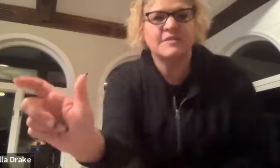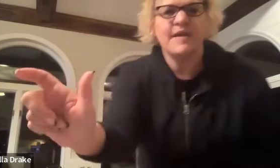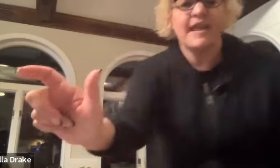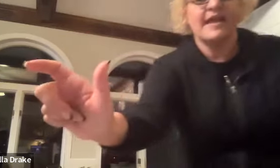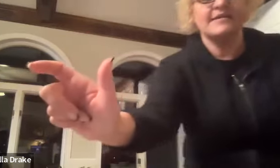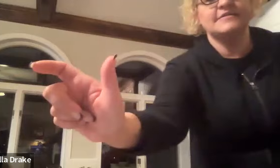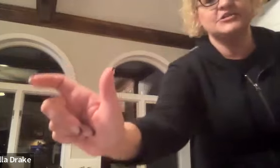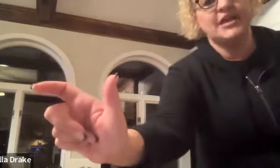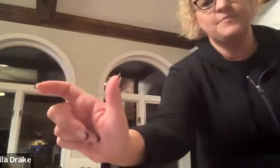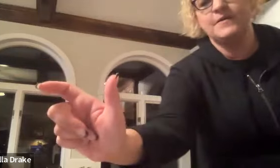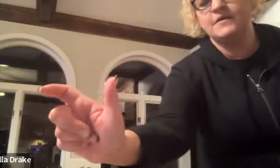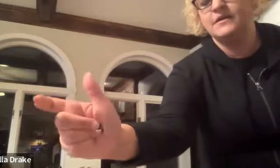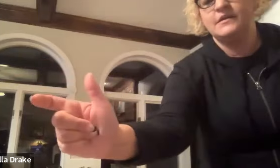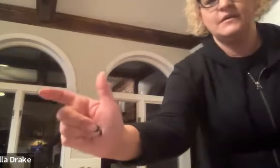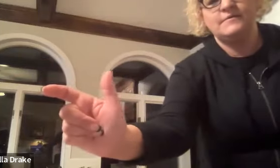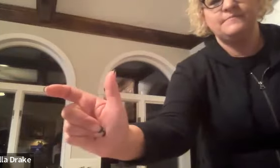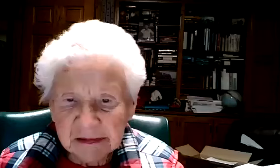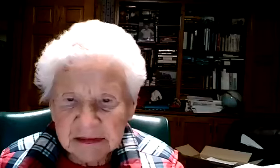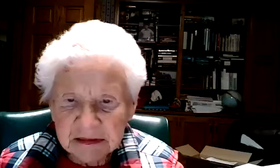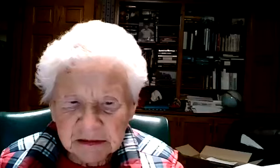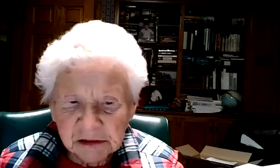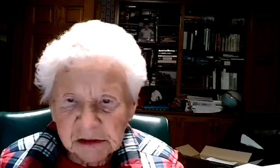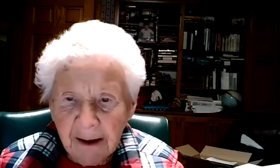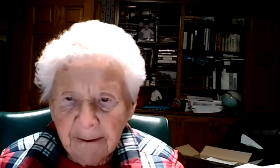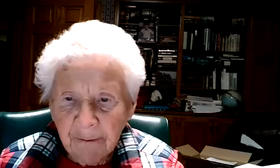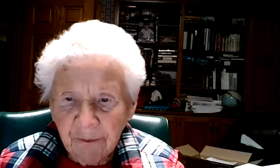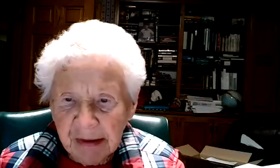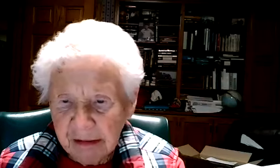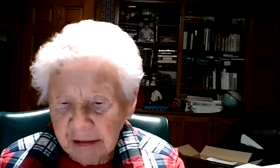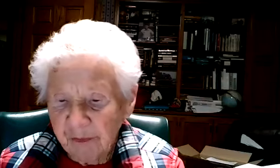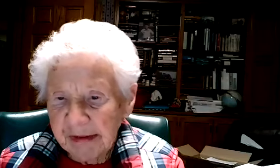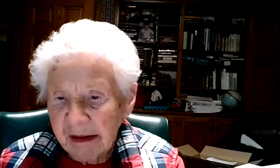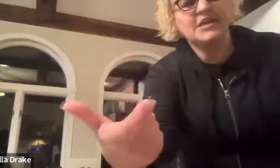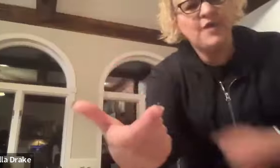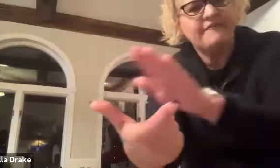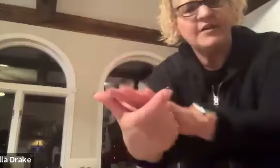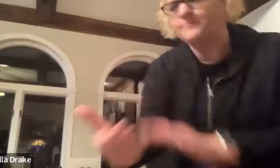see my hand the shape right and then you turn it over and like this is like you have a